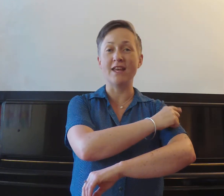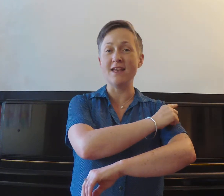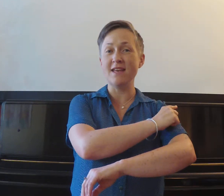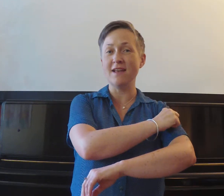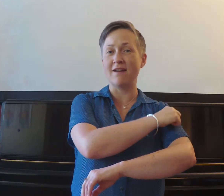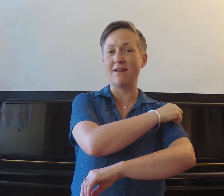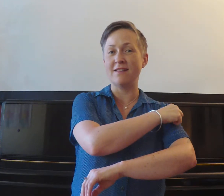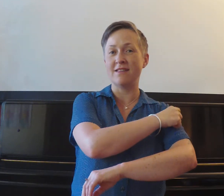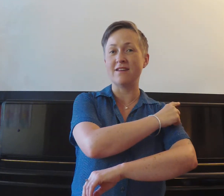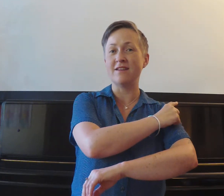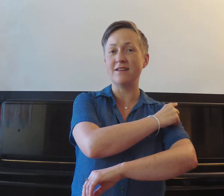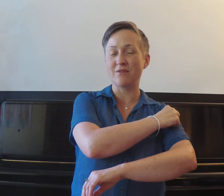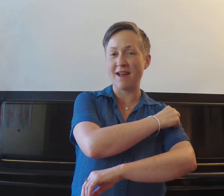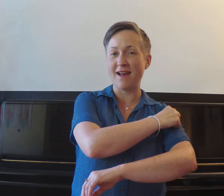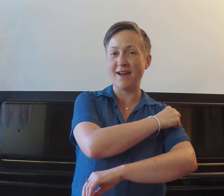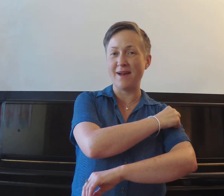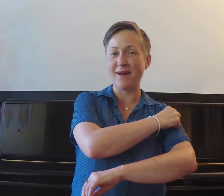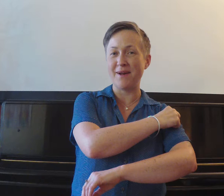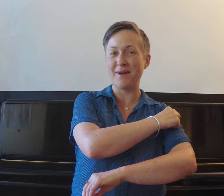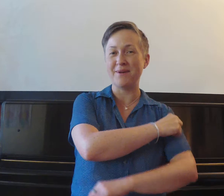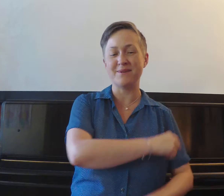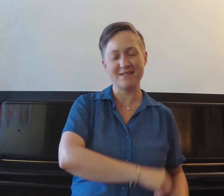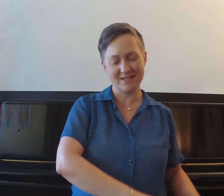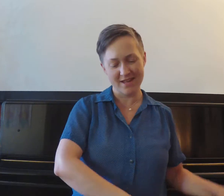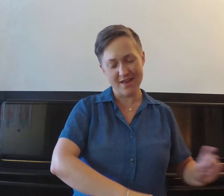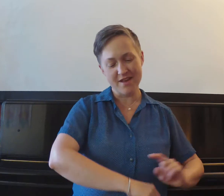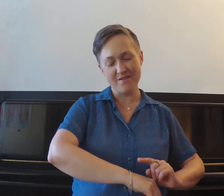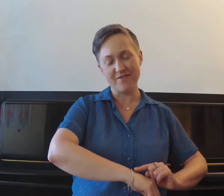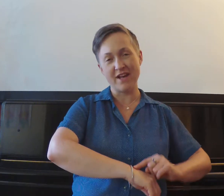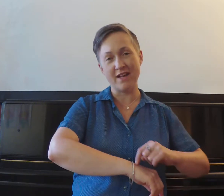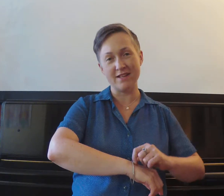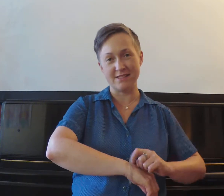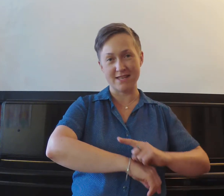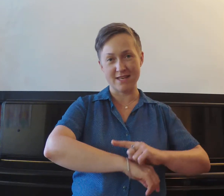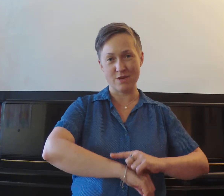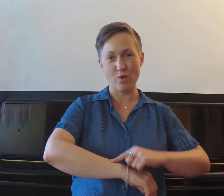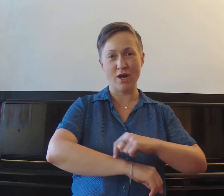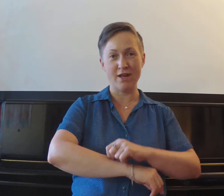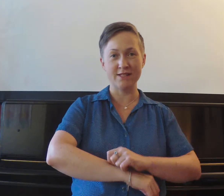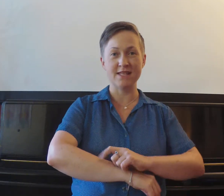on the ground Fuzzy Wuzzy